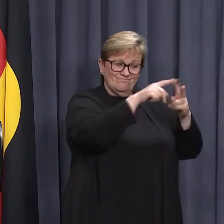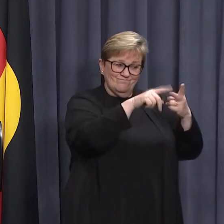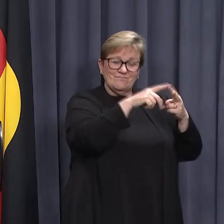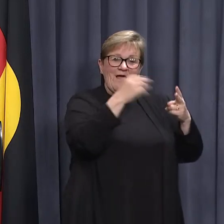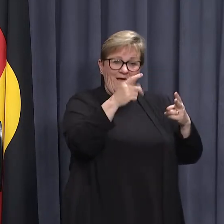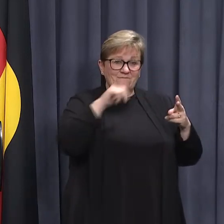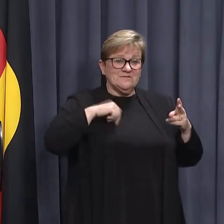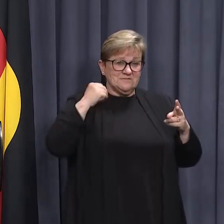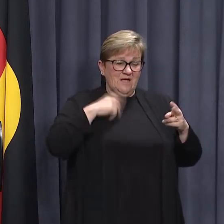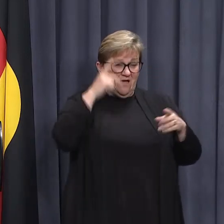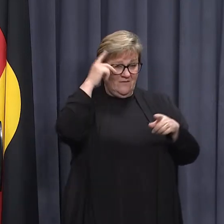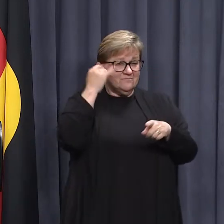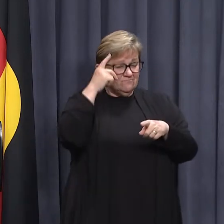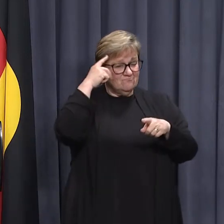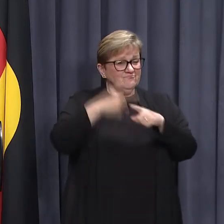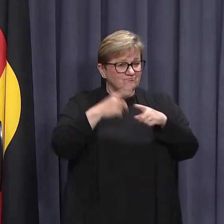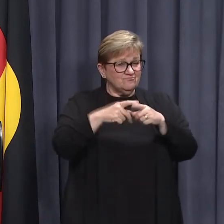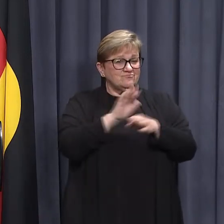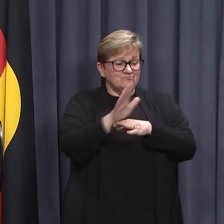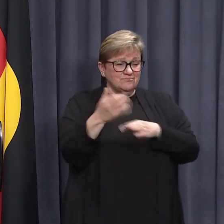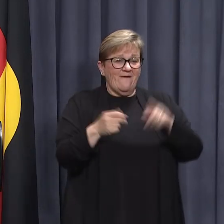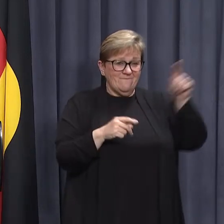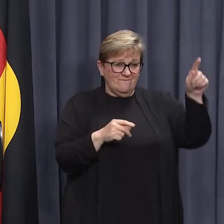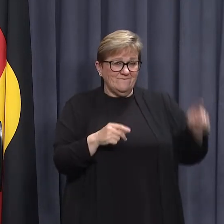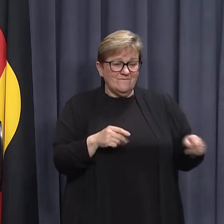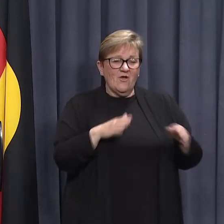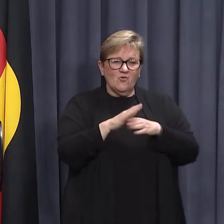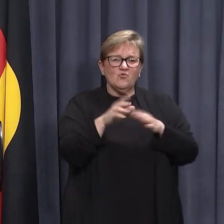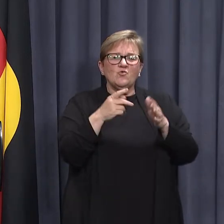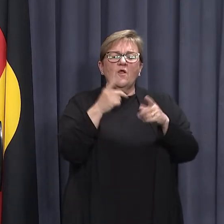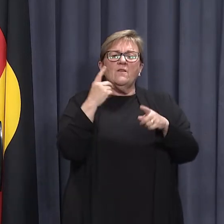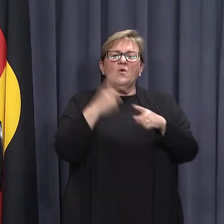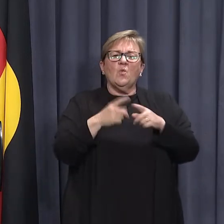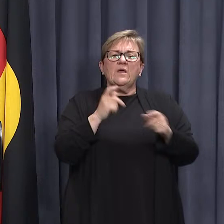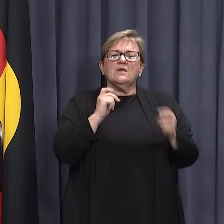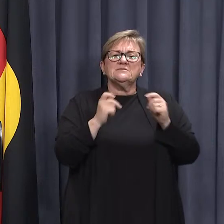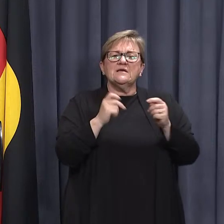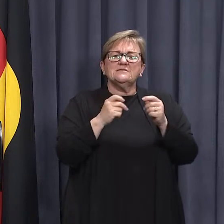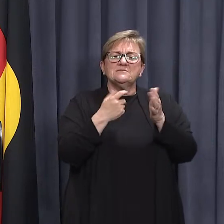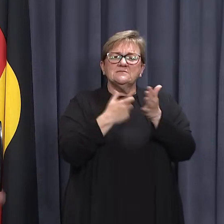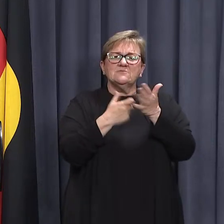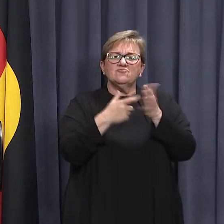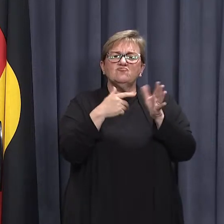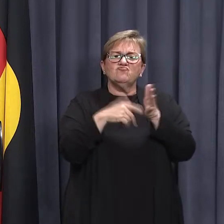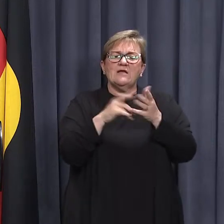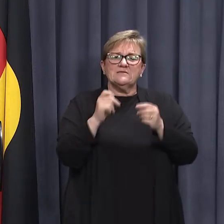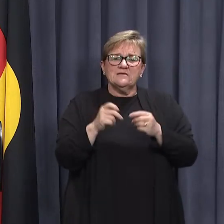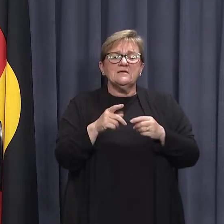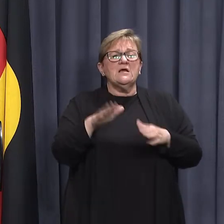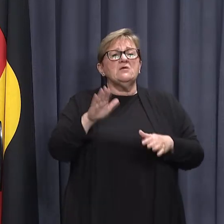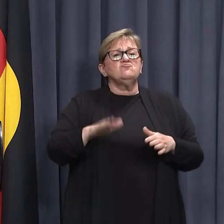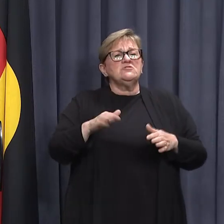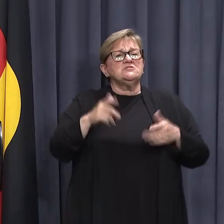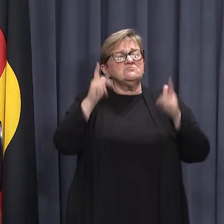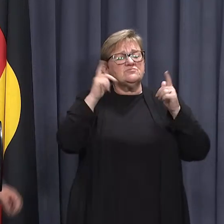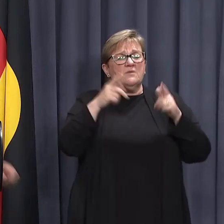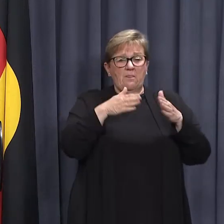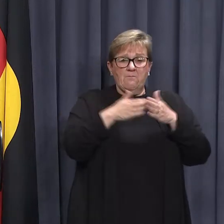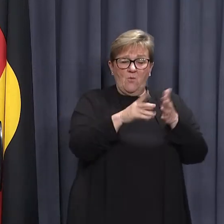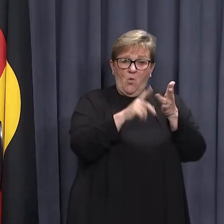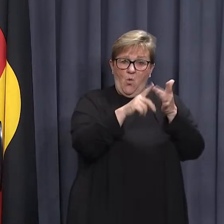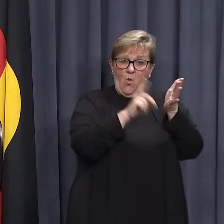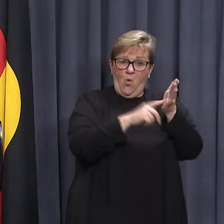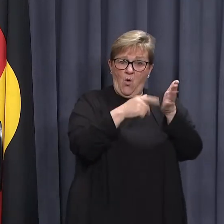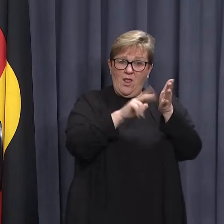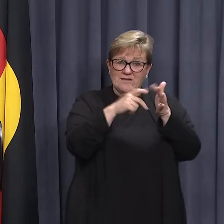COVID-19 through returned positive rapid antigen tests. The British Chief, a chemical oil tanker,